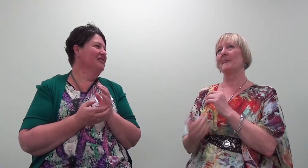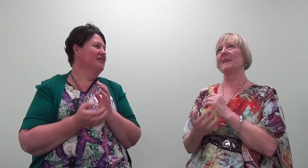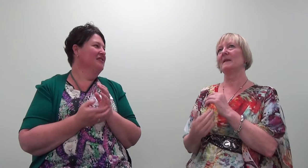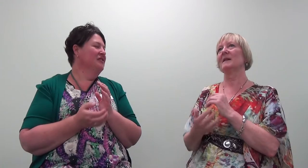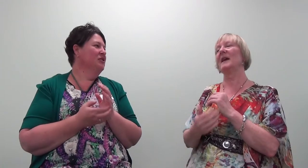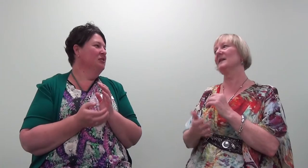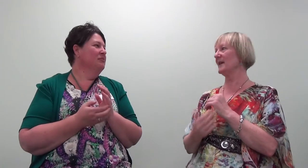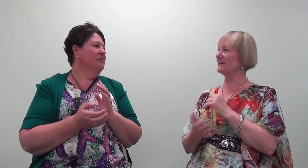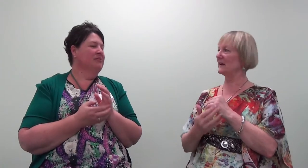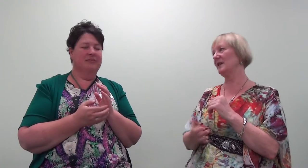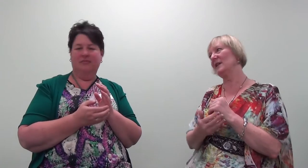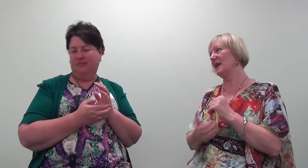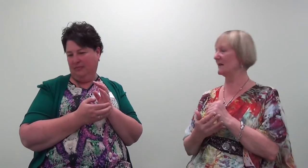So how does that feel in your neck?